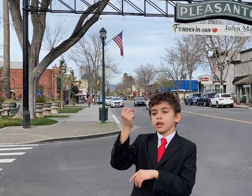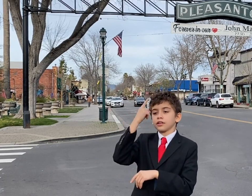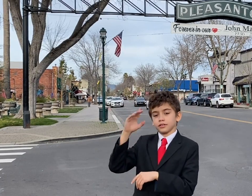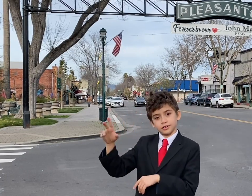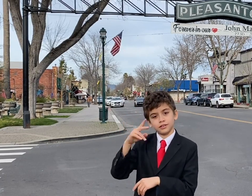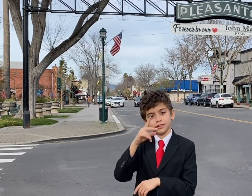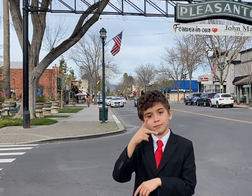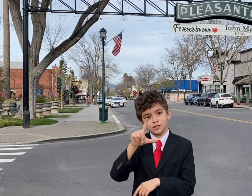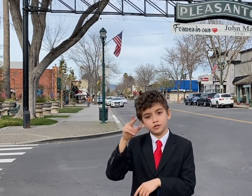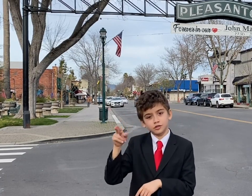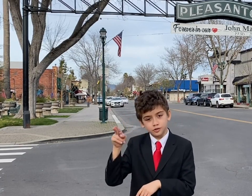shapes John's history.